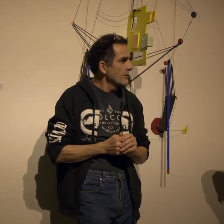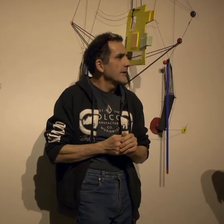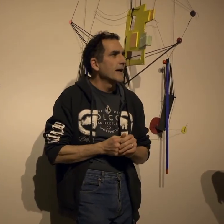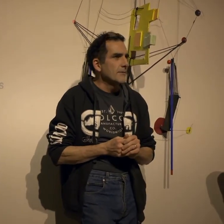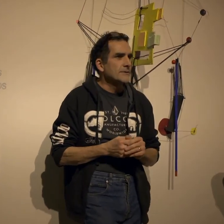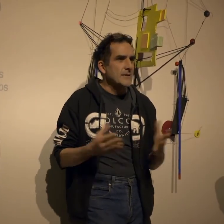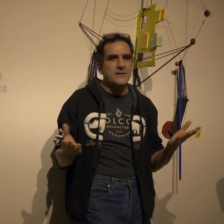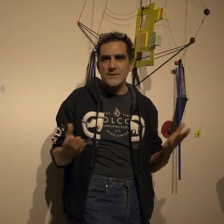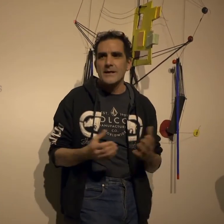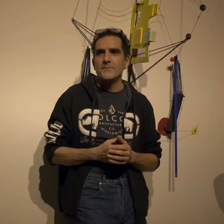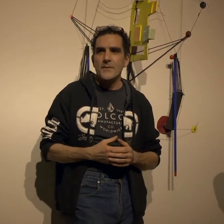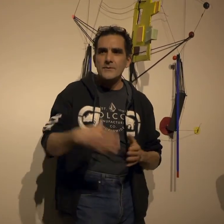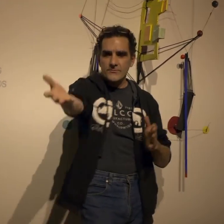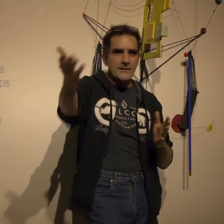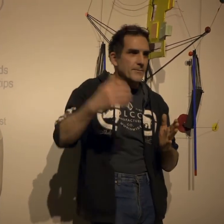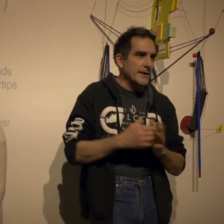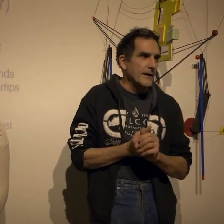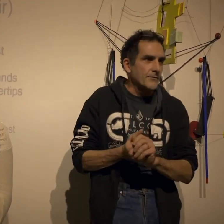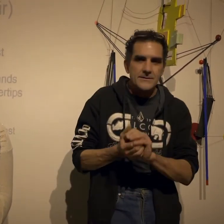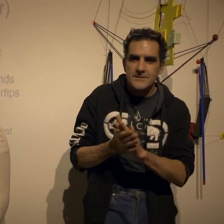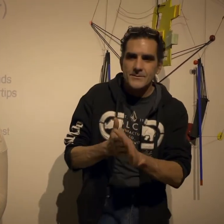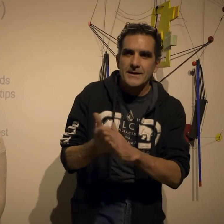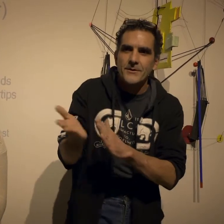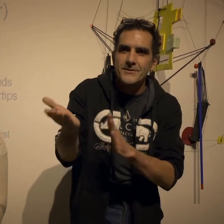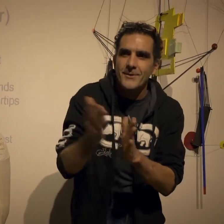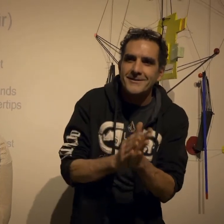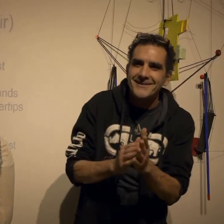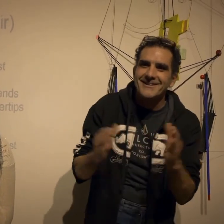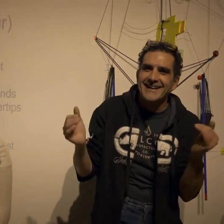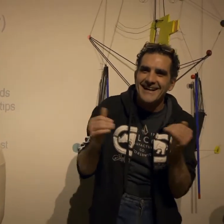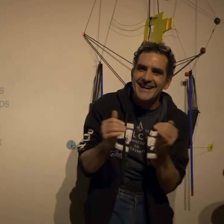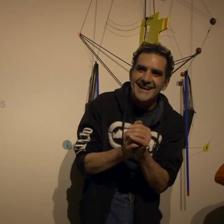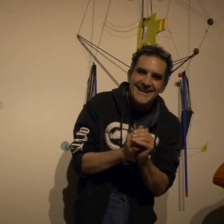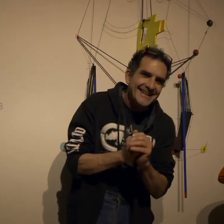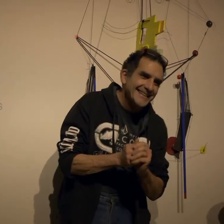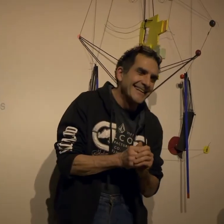it was extraordinary how seamless it became it was great that Peggy and I are friends to begin with as well so